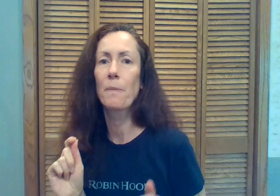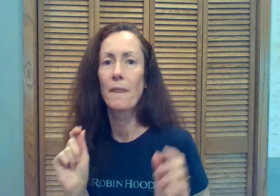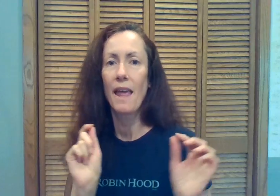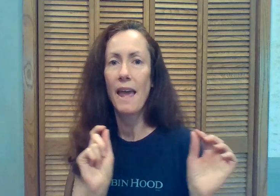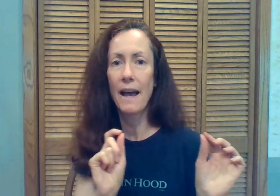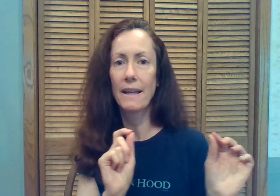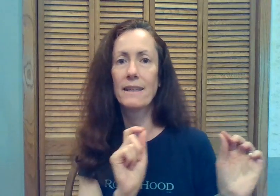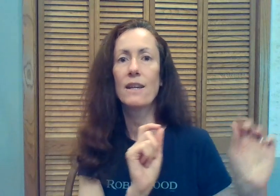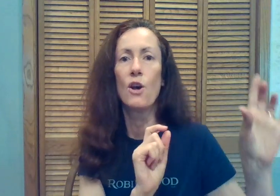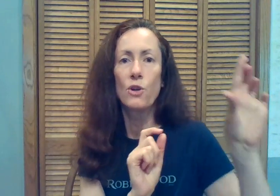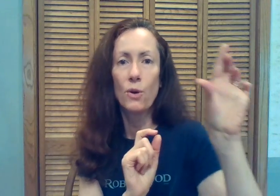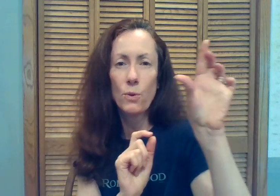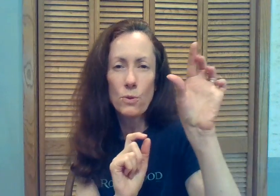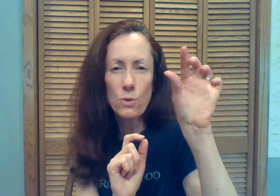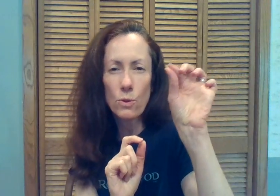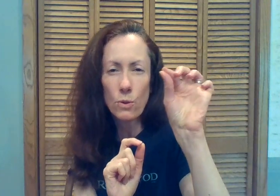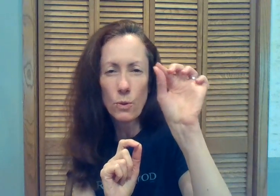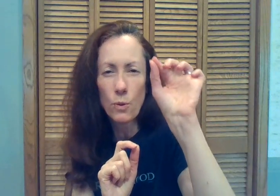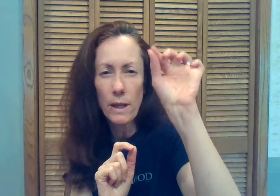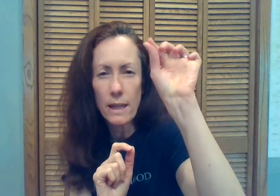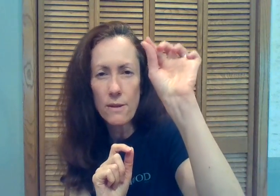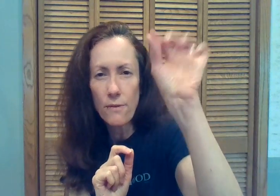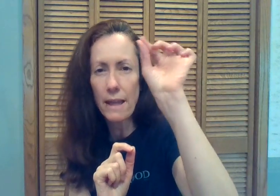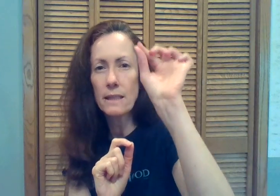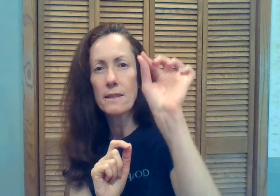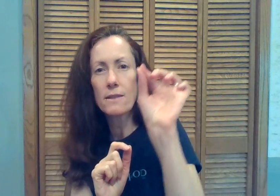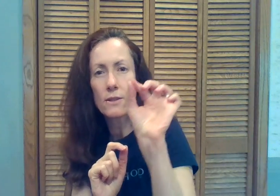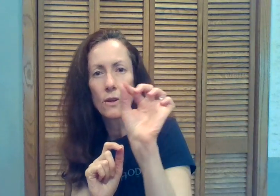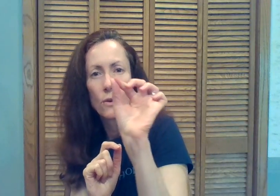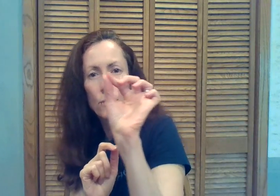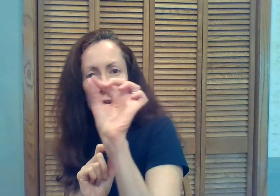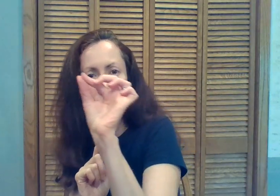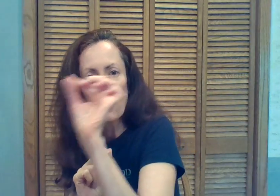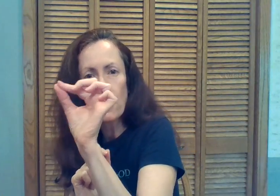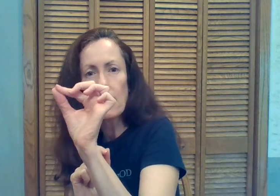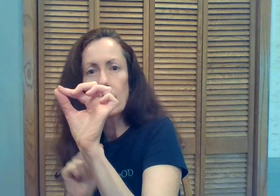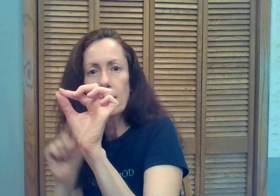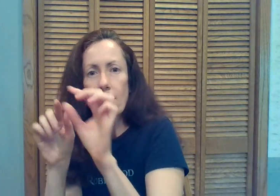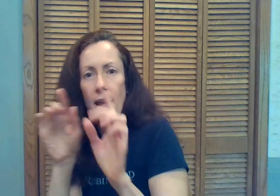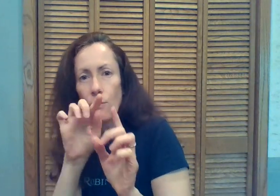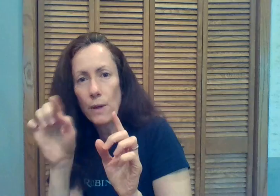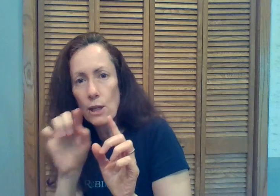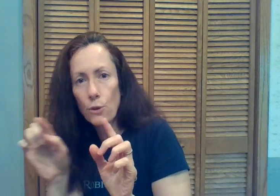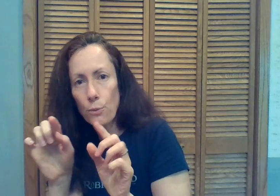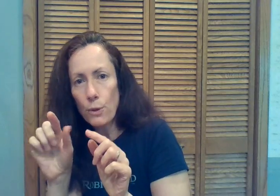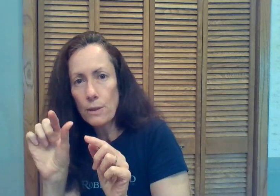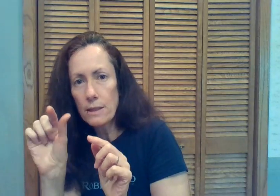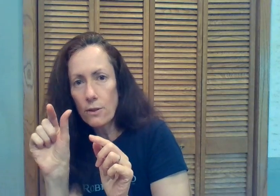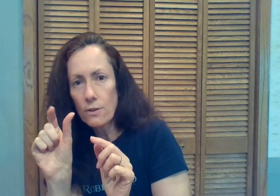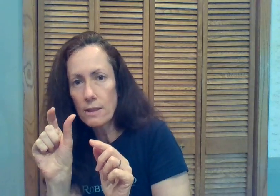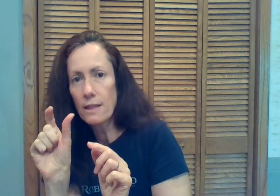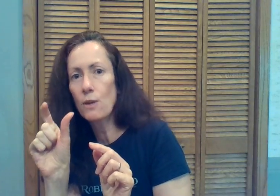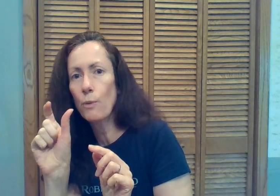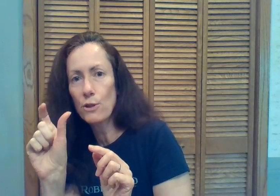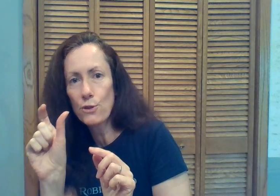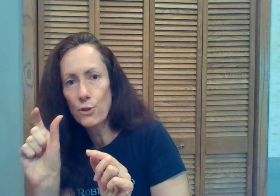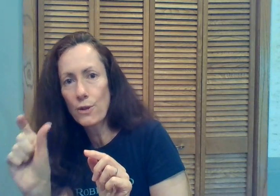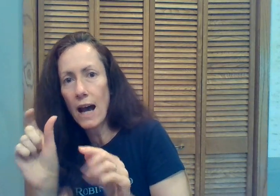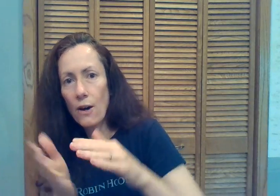and go to events, retreats, read through until you see register now.